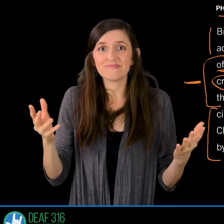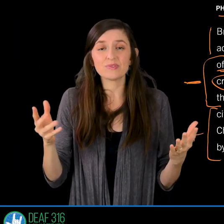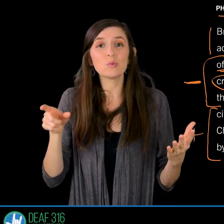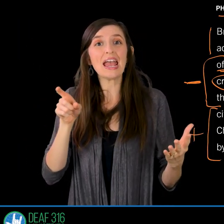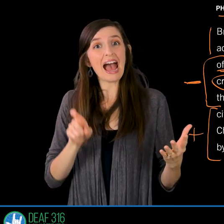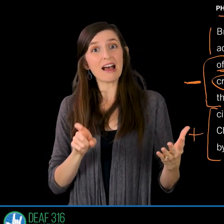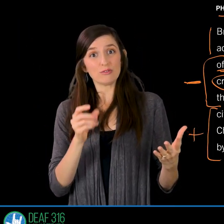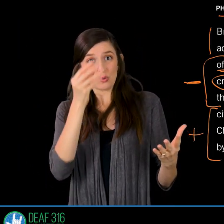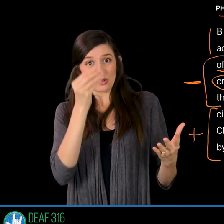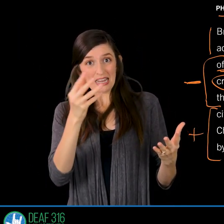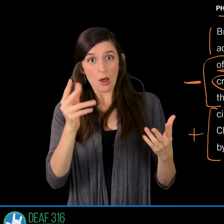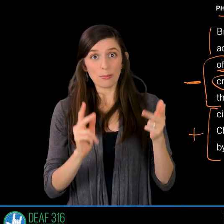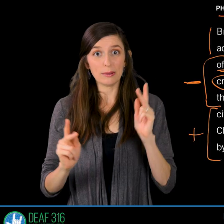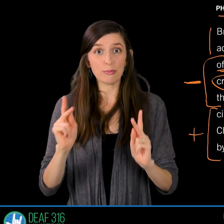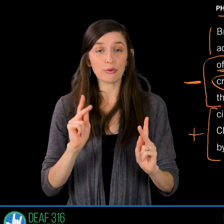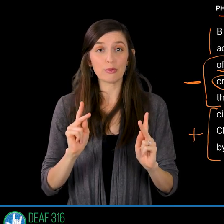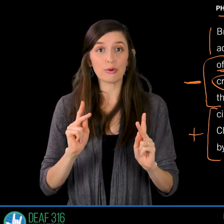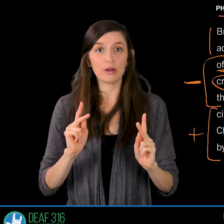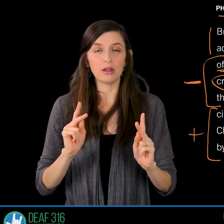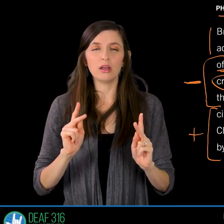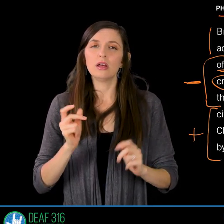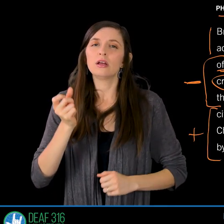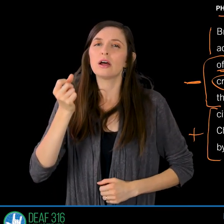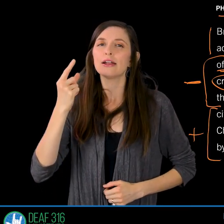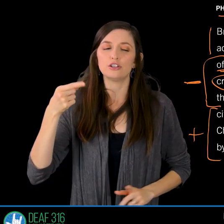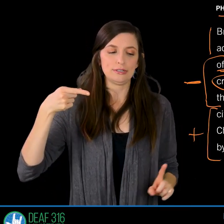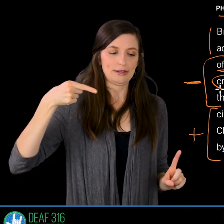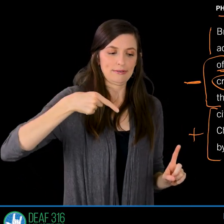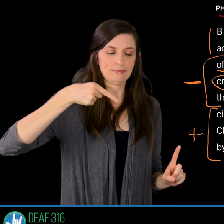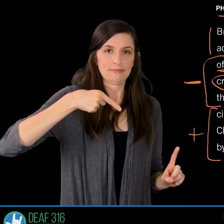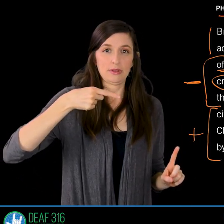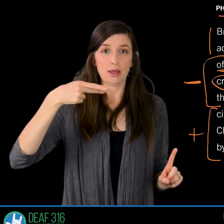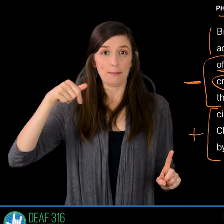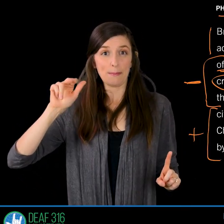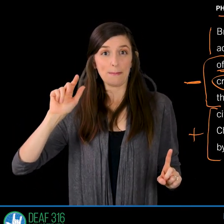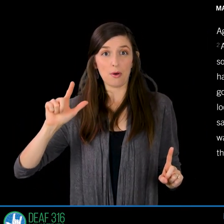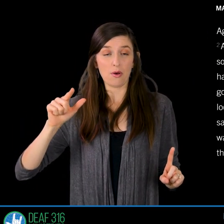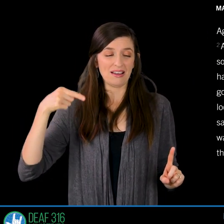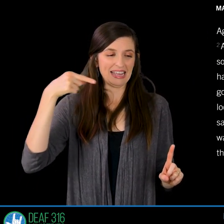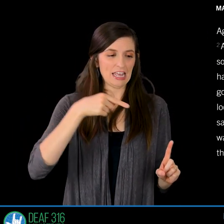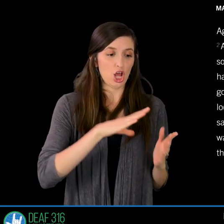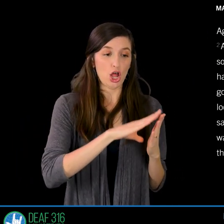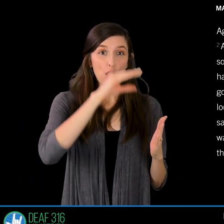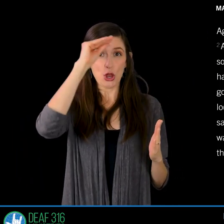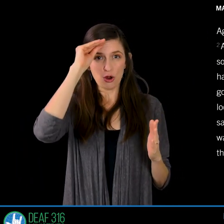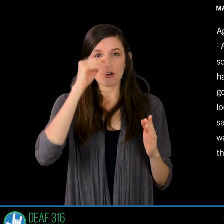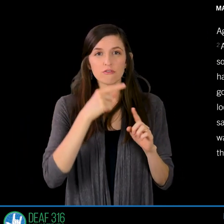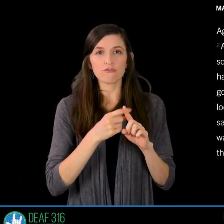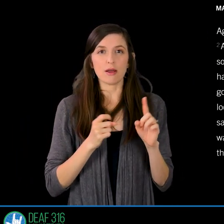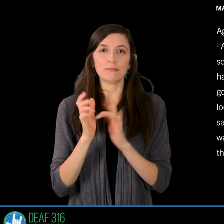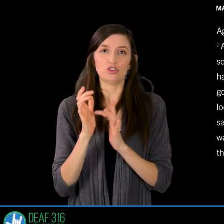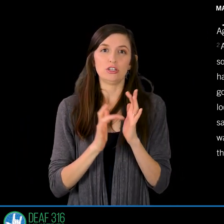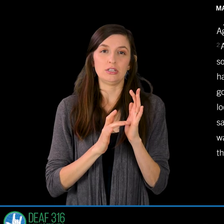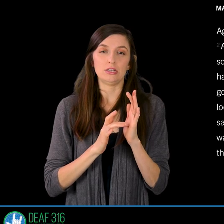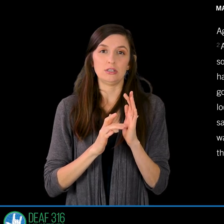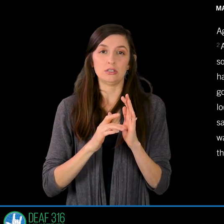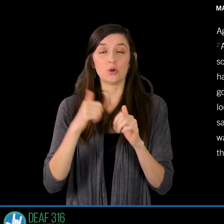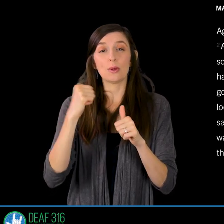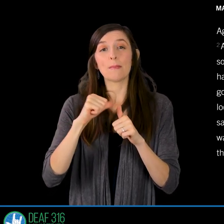often today. Now this was learned by Paul from Jesus wasn't it? Remember this story in